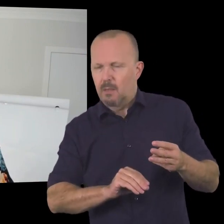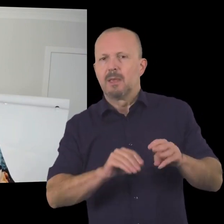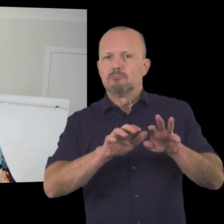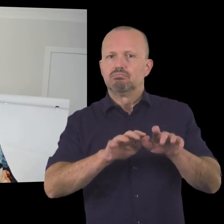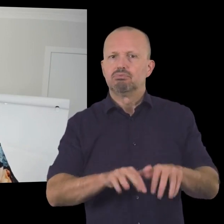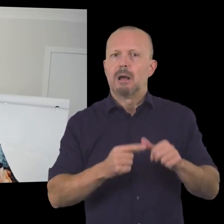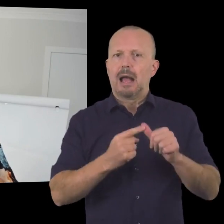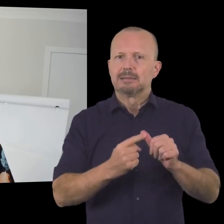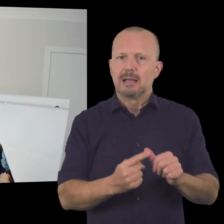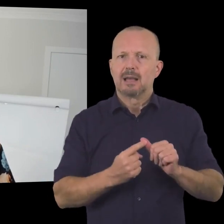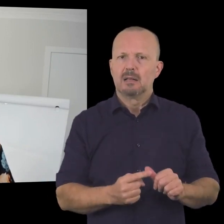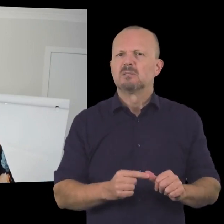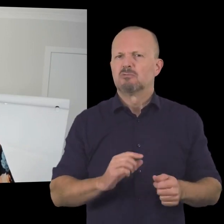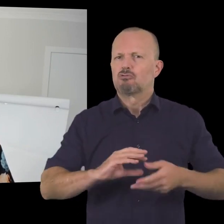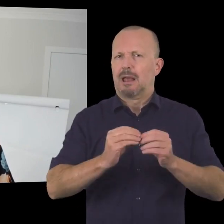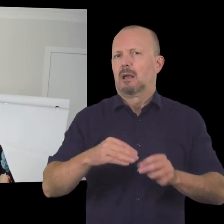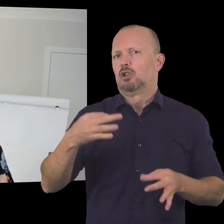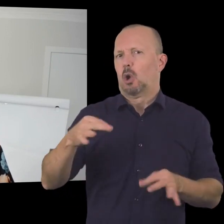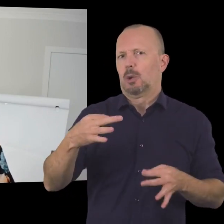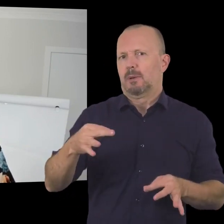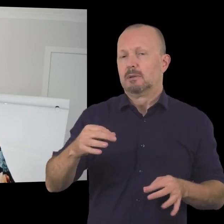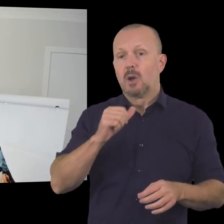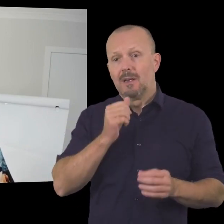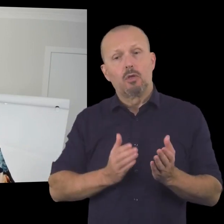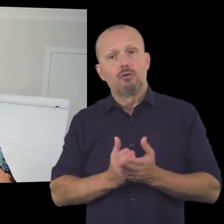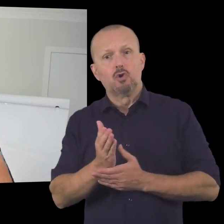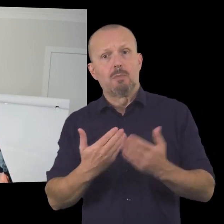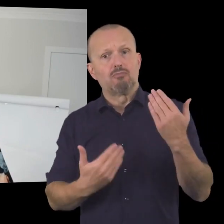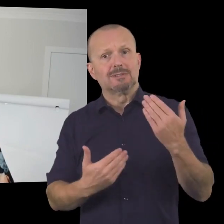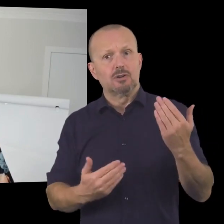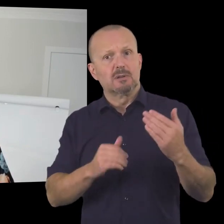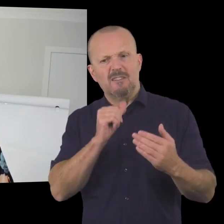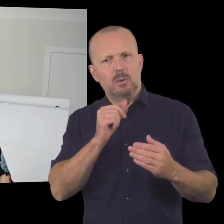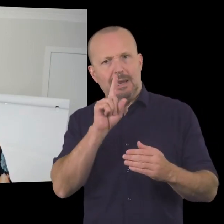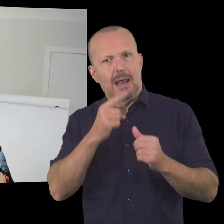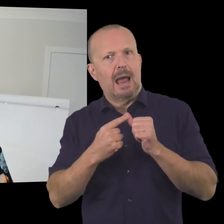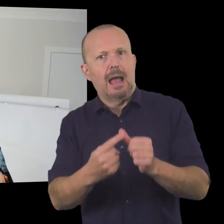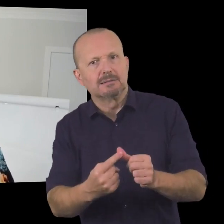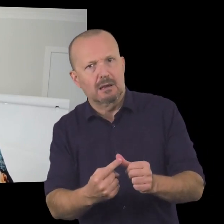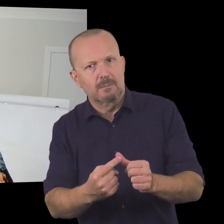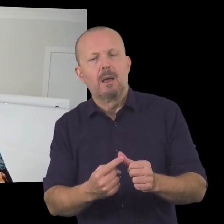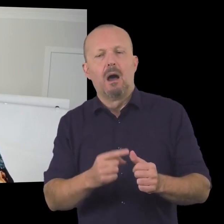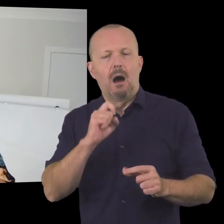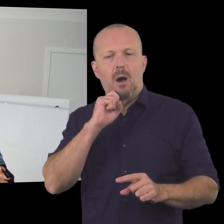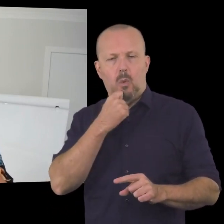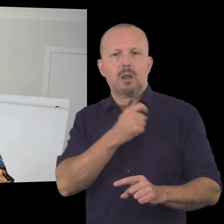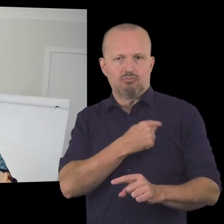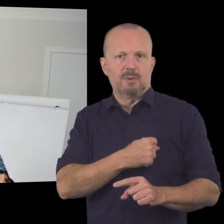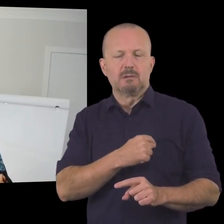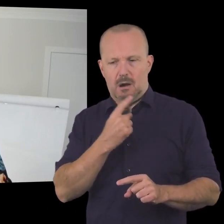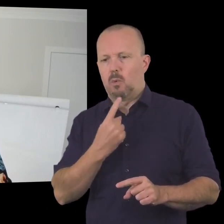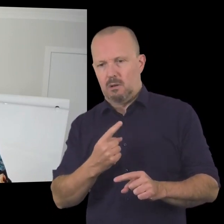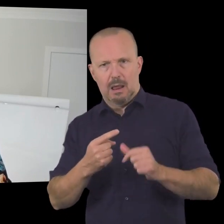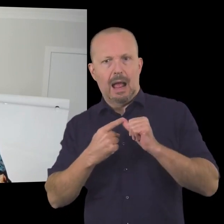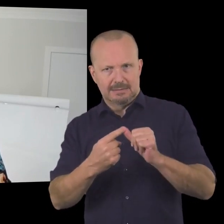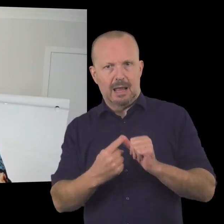document so if we don't get to your question during the session uh after the session uh we'll share with you a q a document where we can touch